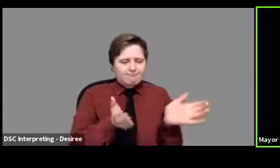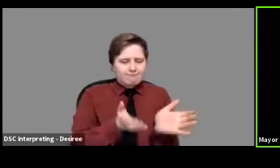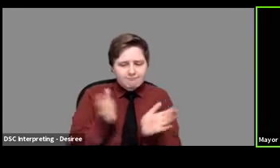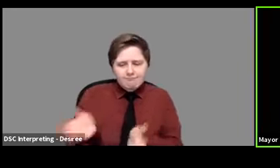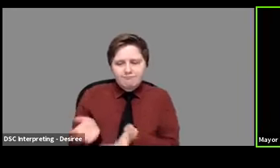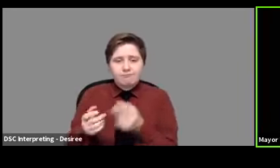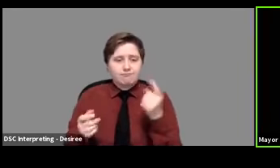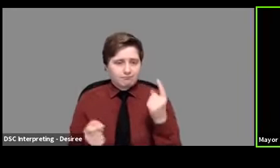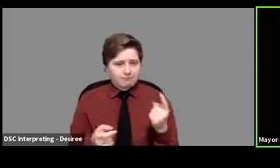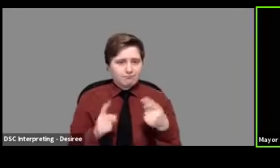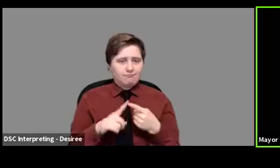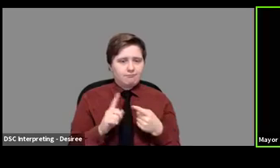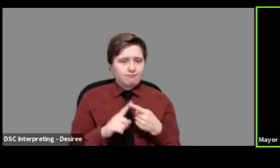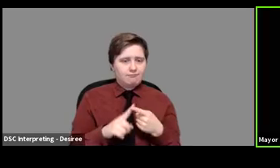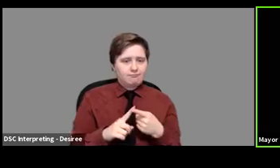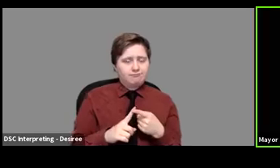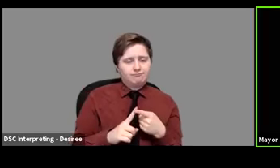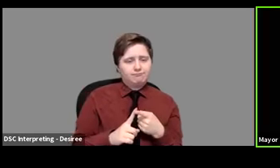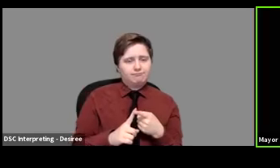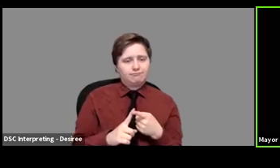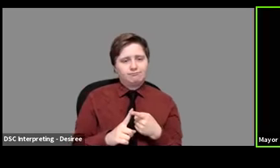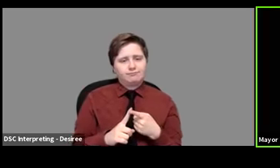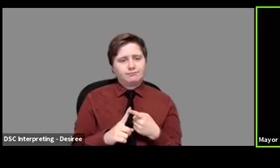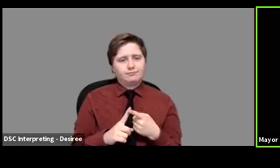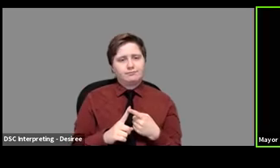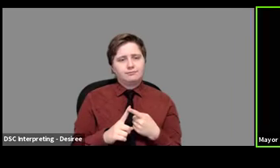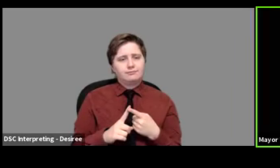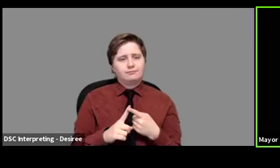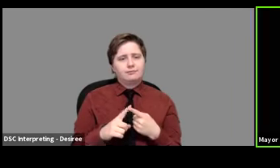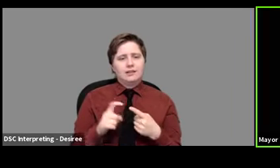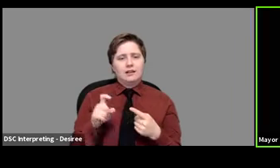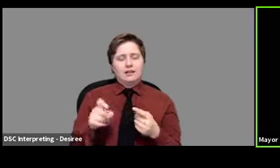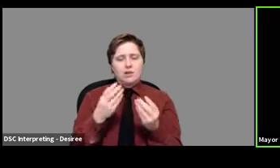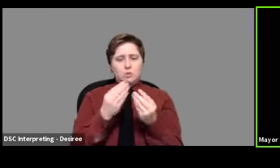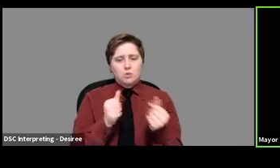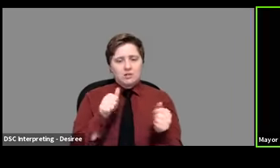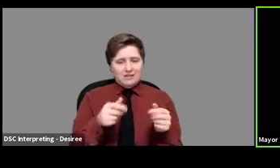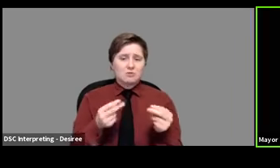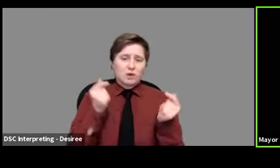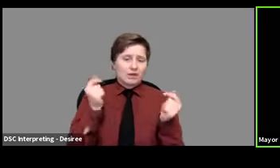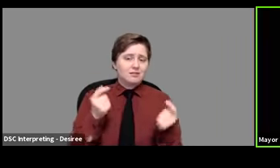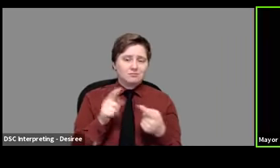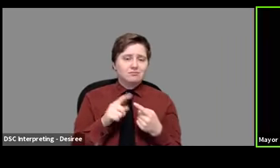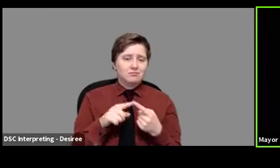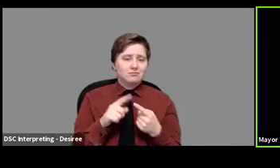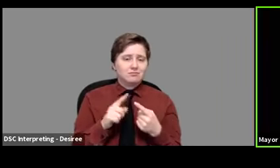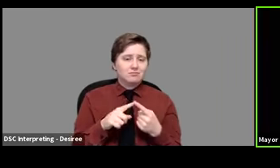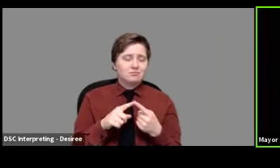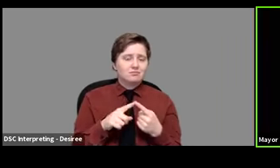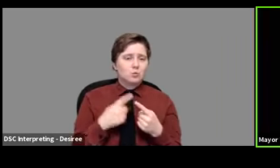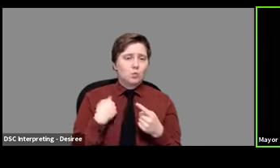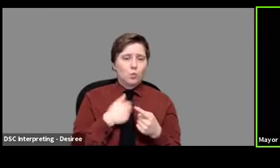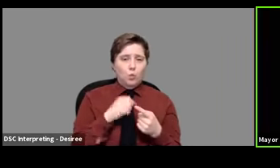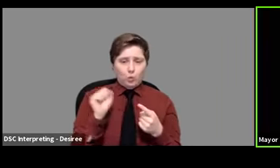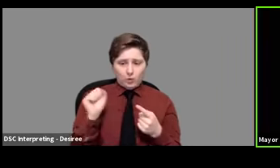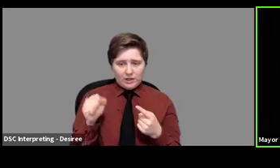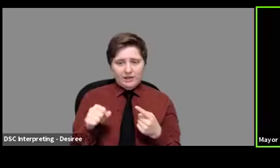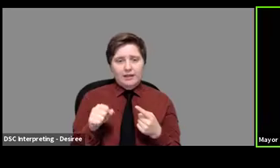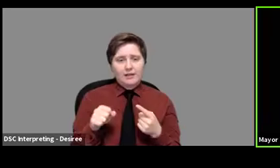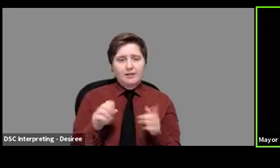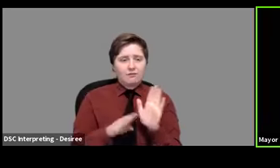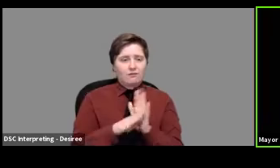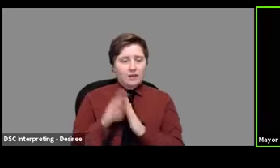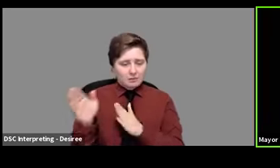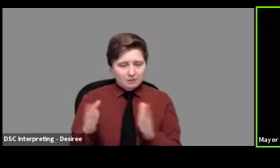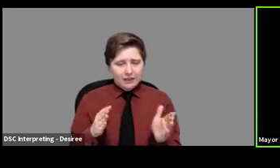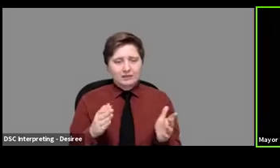is there's a, a need to, to resolve this relatively quickly, uh, so that we can, you know, develop